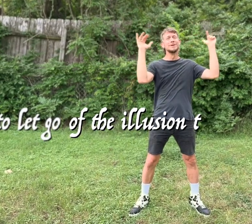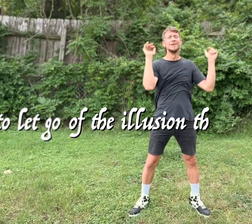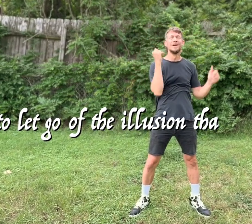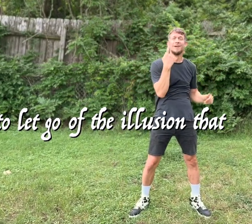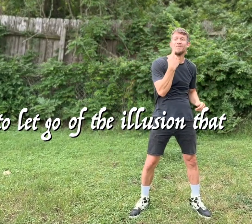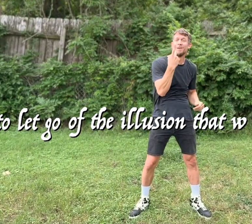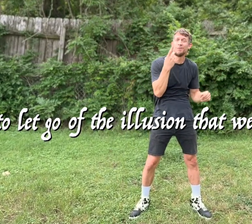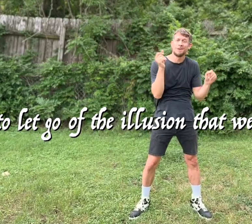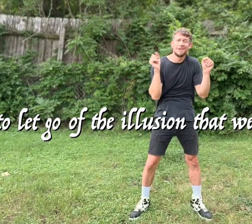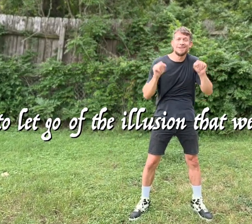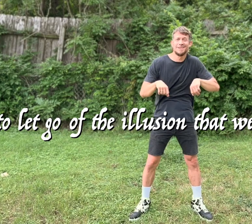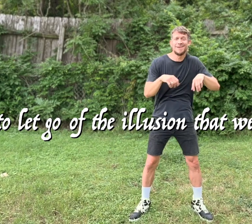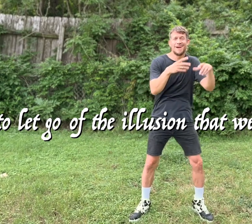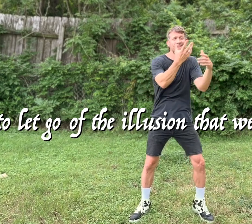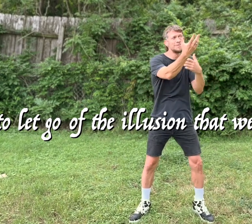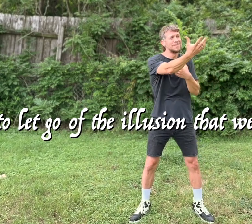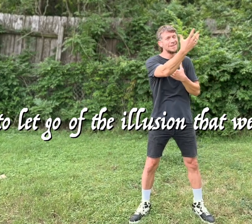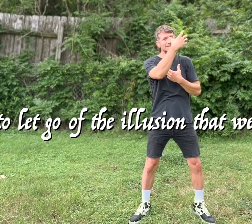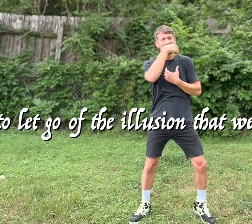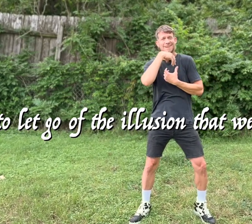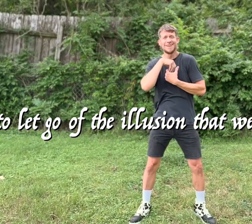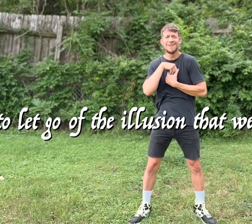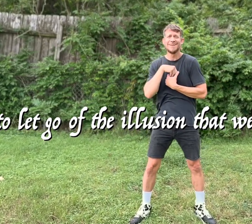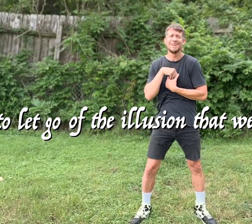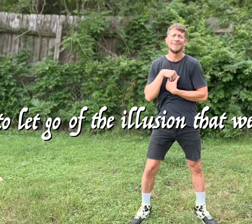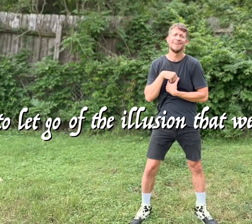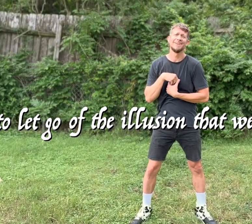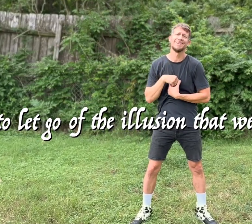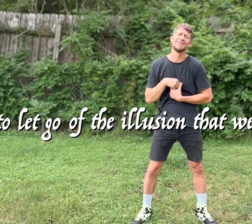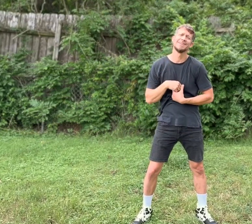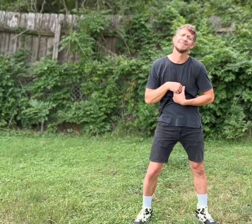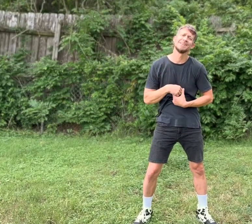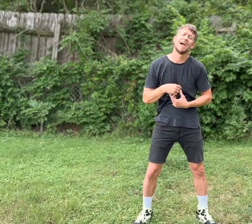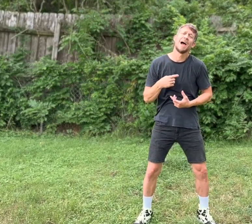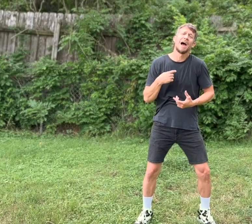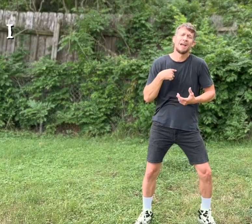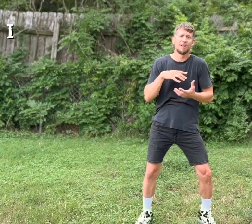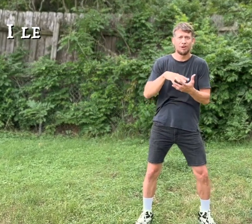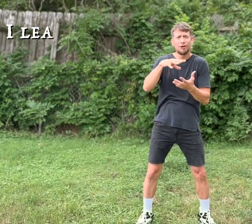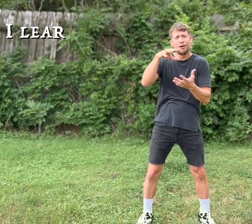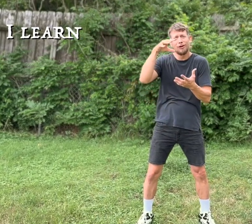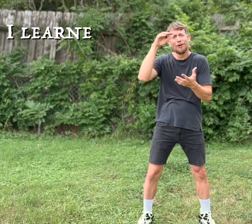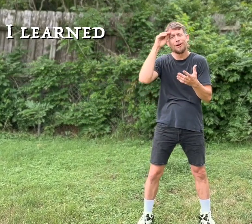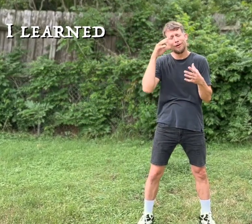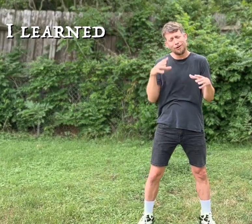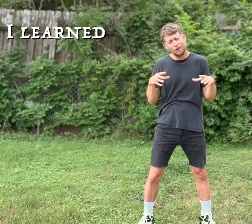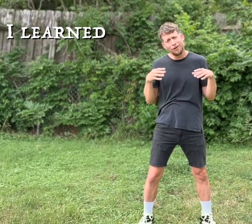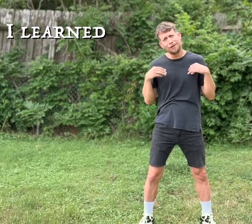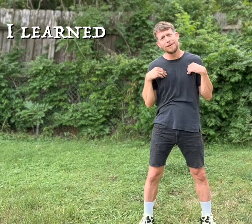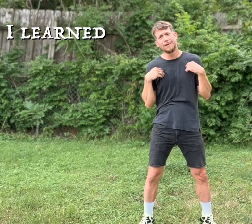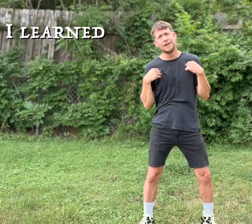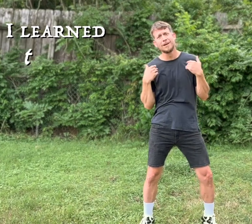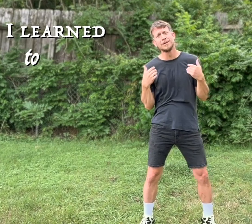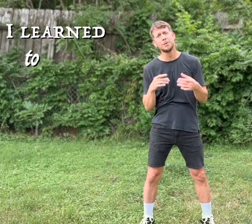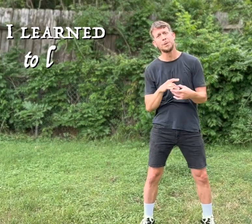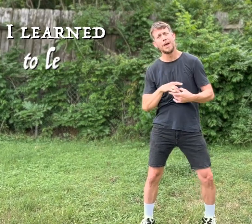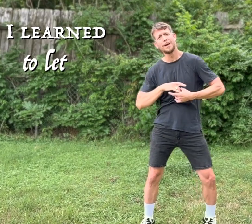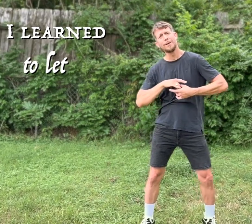That we can possess I learned To let